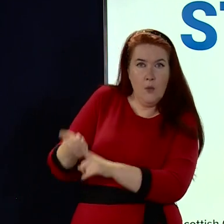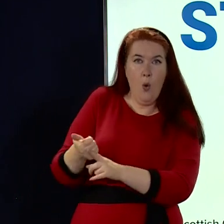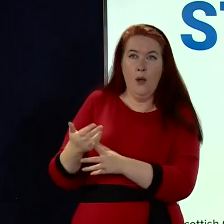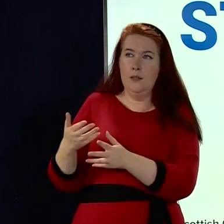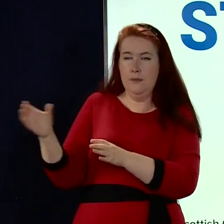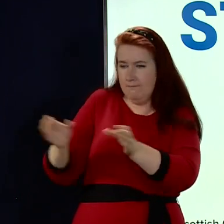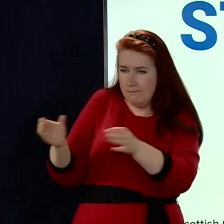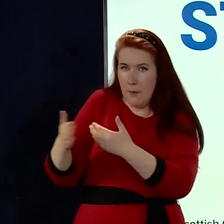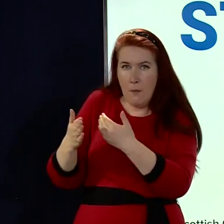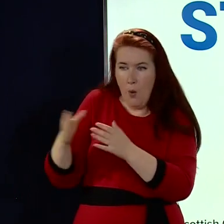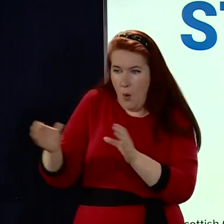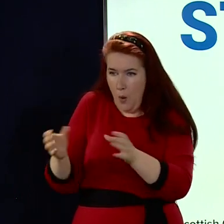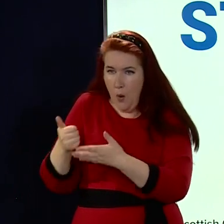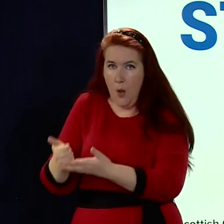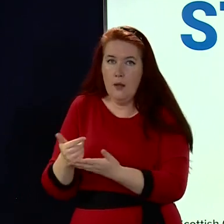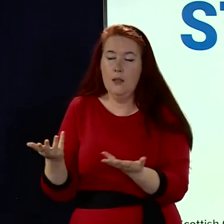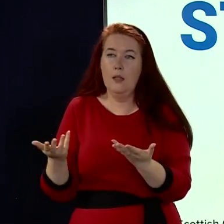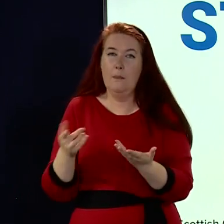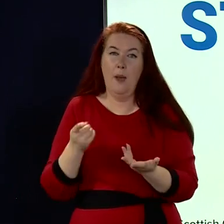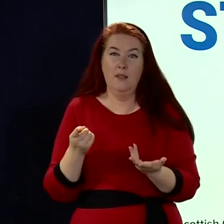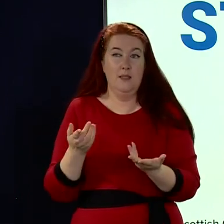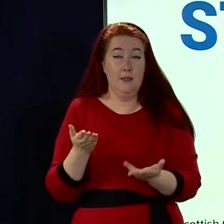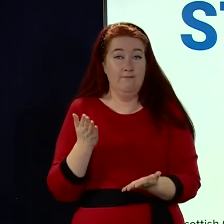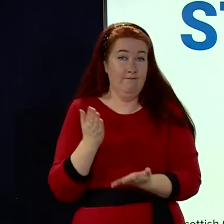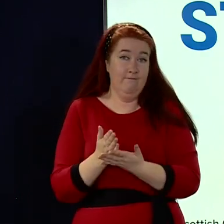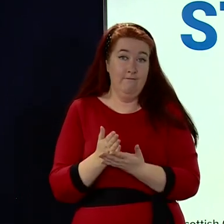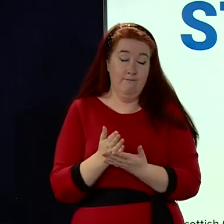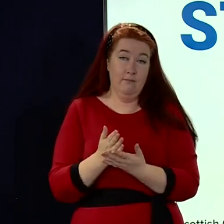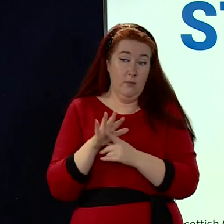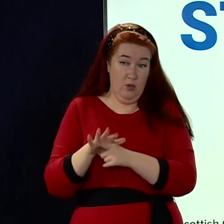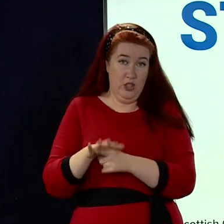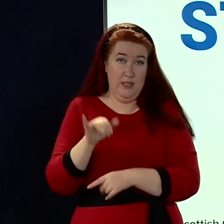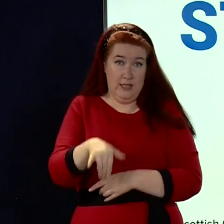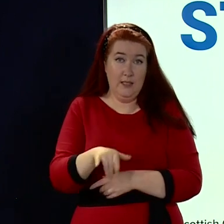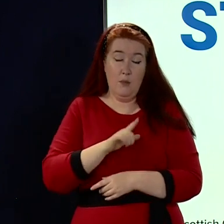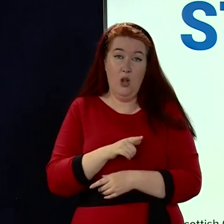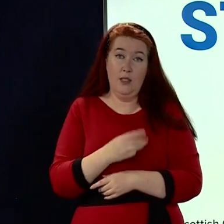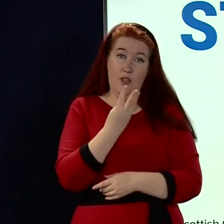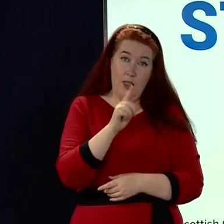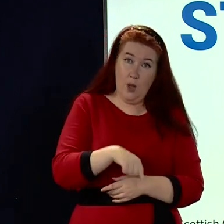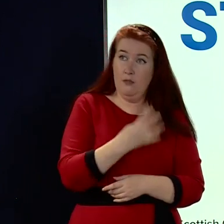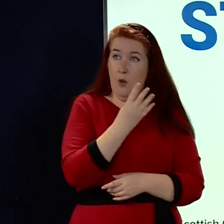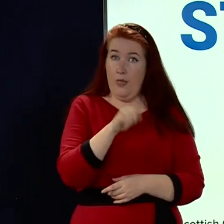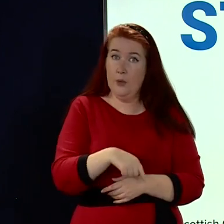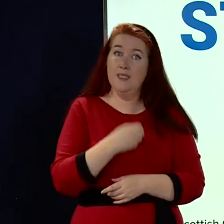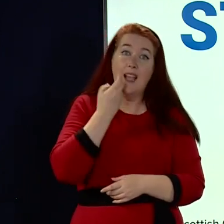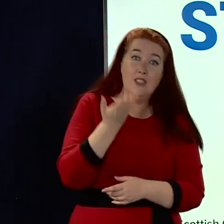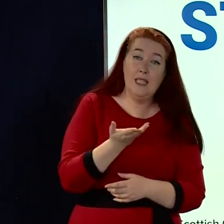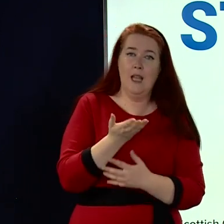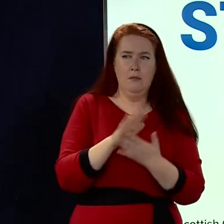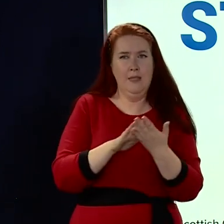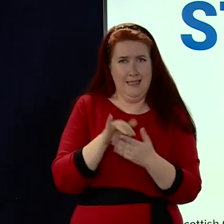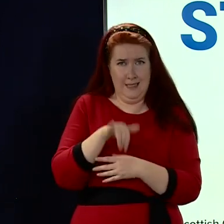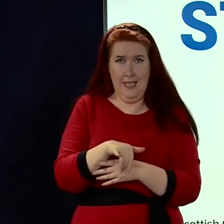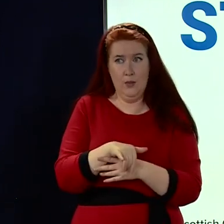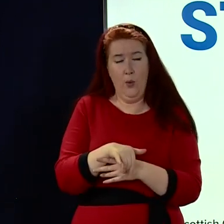but we can't take away completely the pressure of having between 3,000 4,000 cases being reported every day